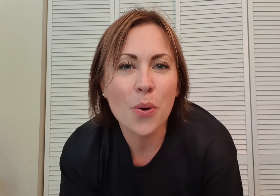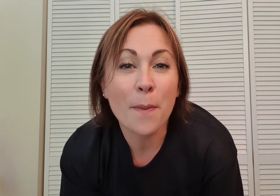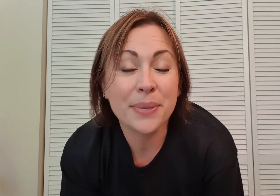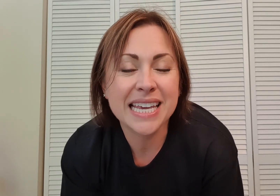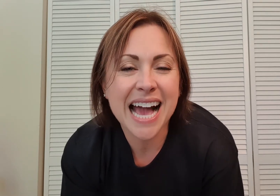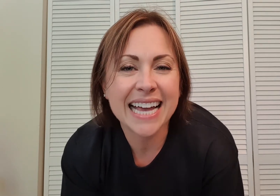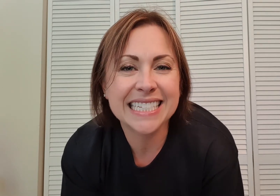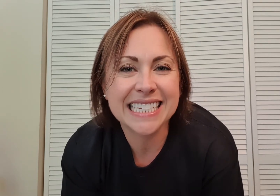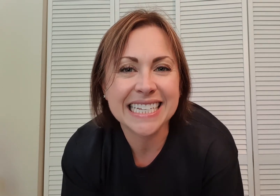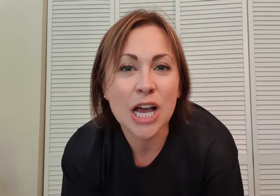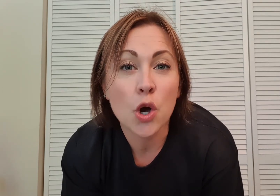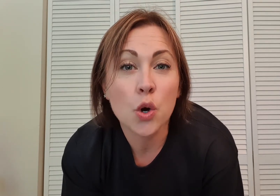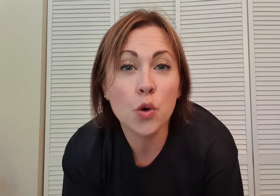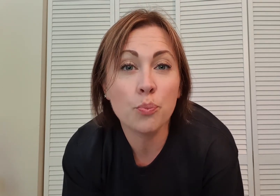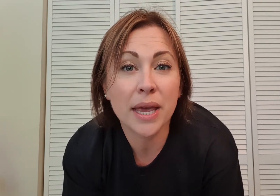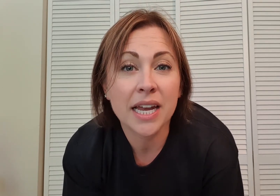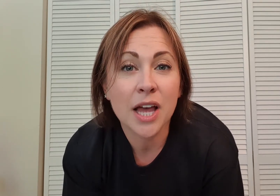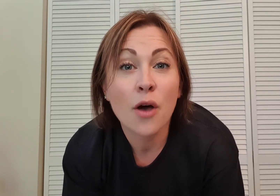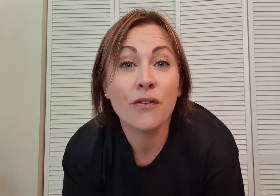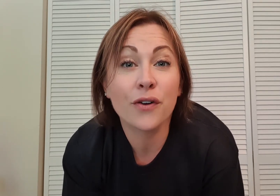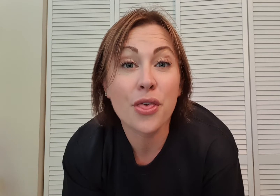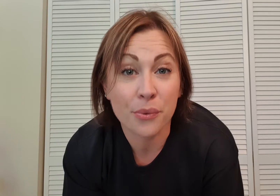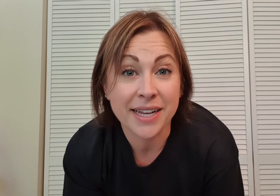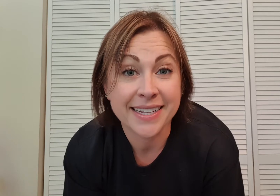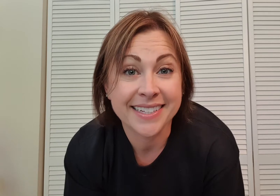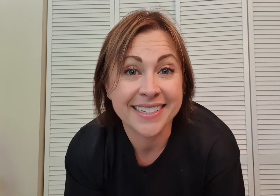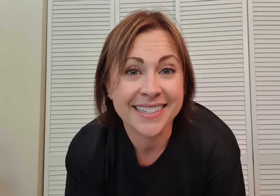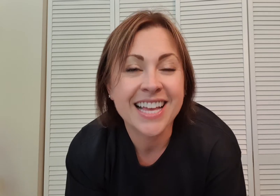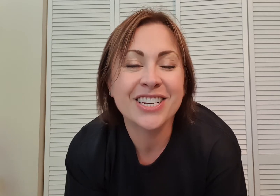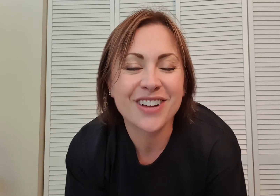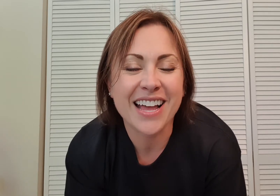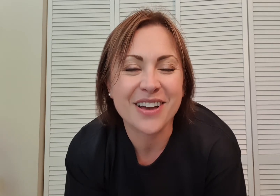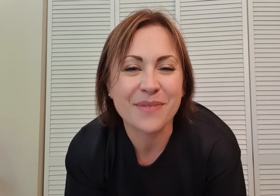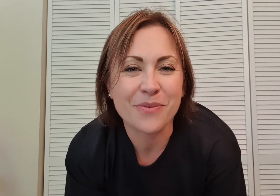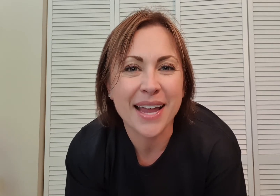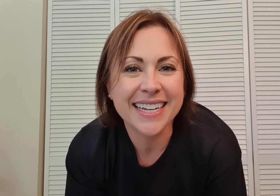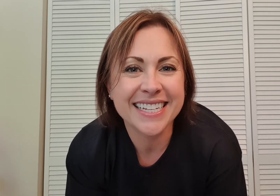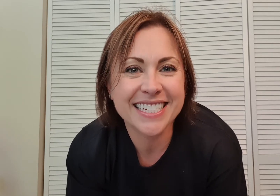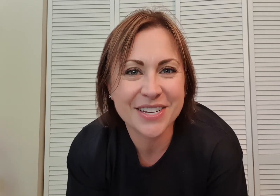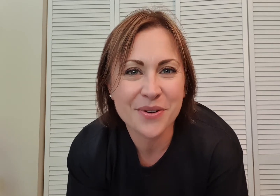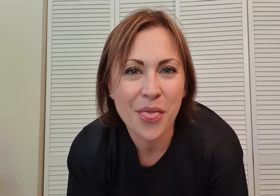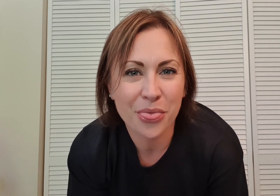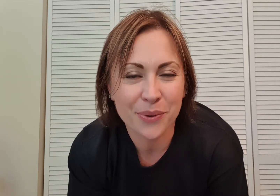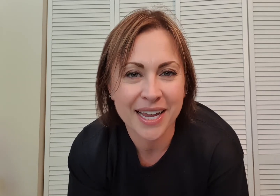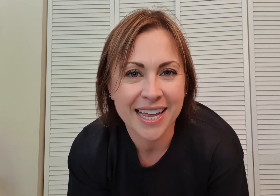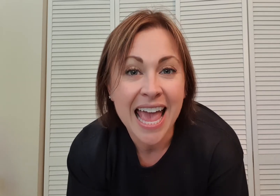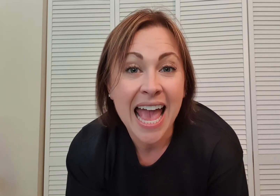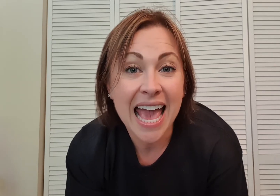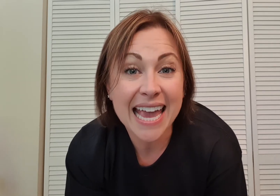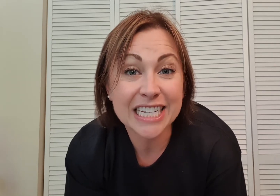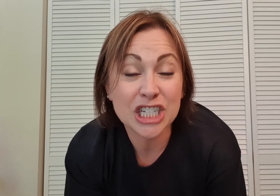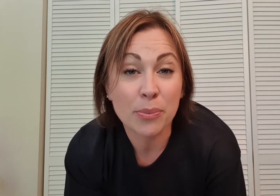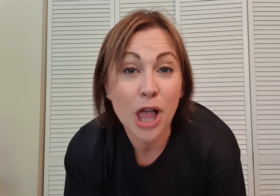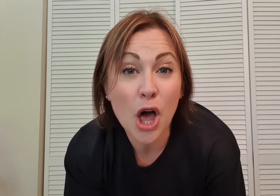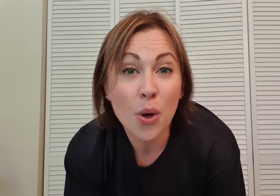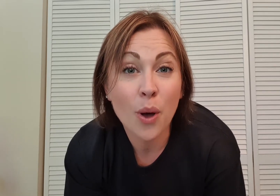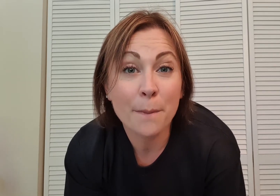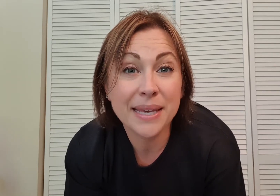P I T hoop it for three. Try it with me. One, two, three. H double O P